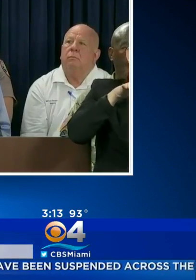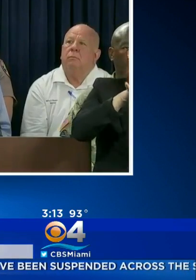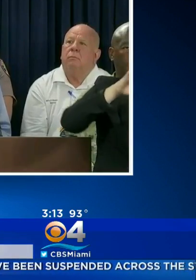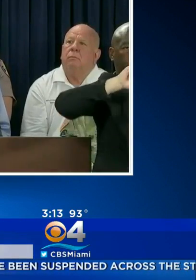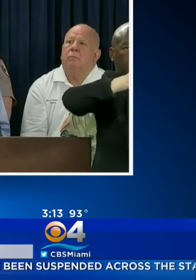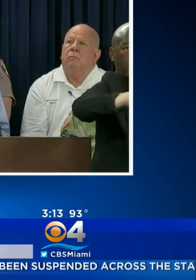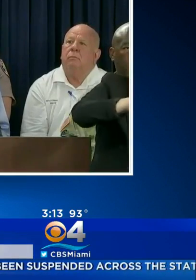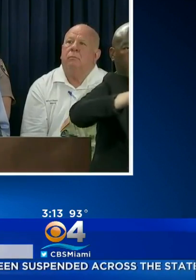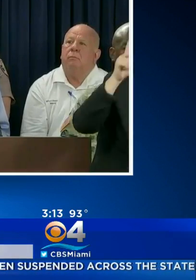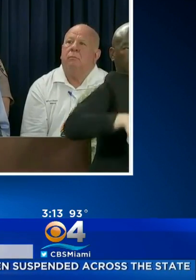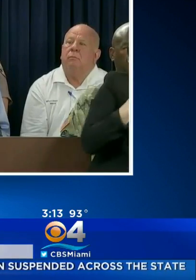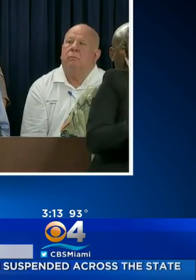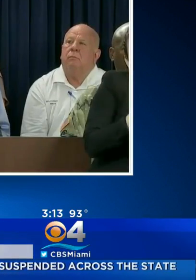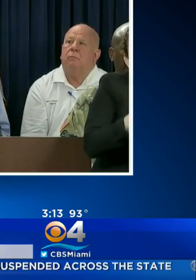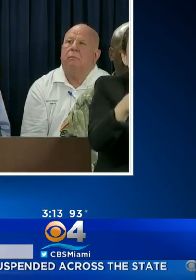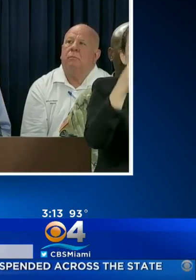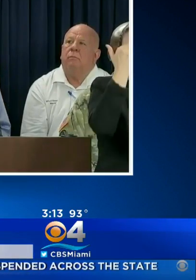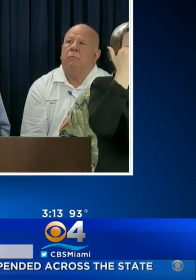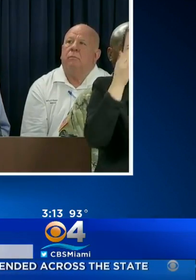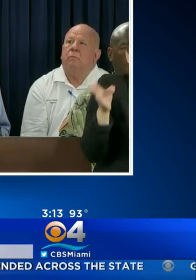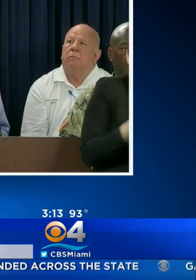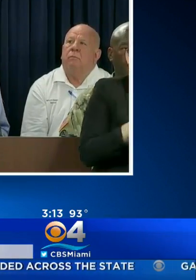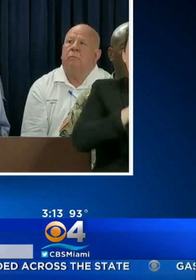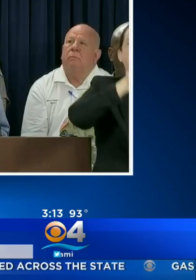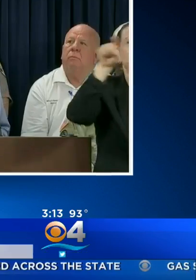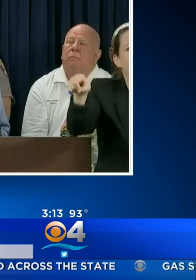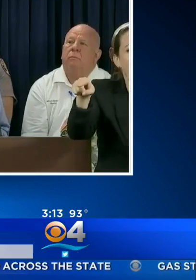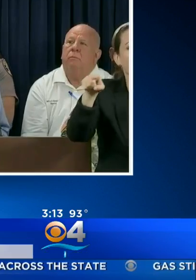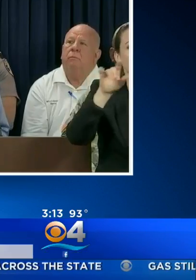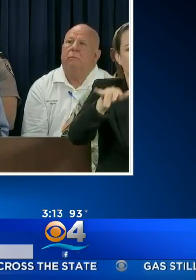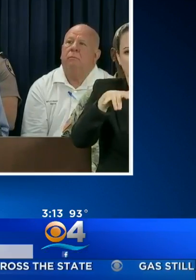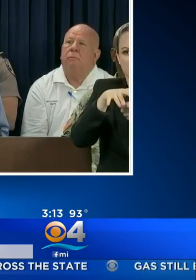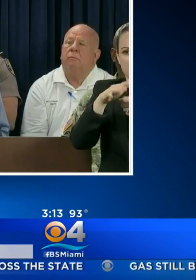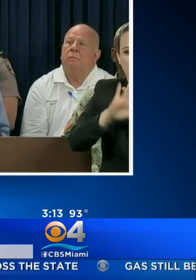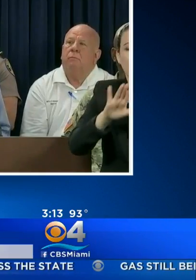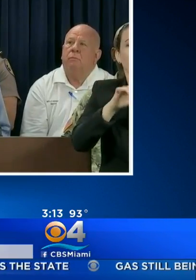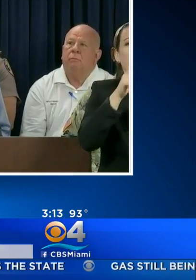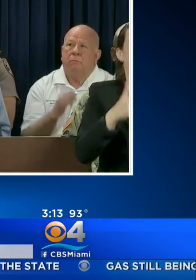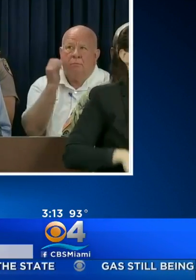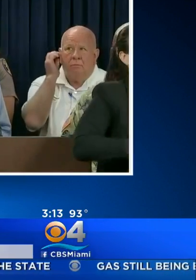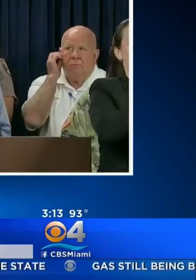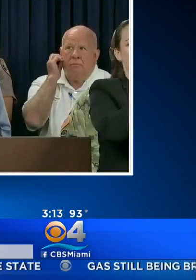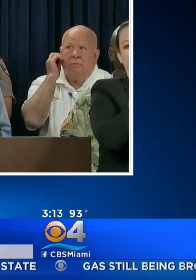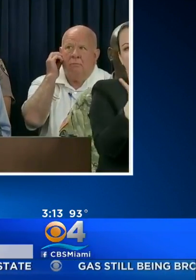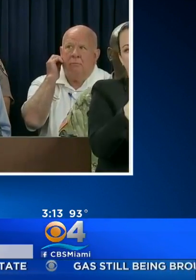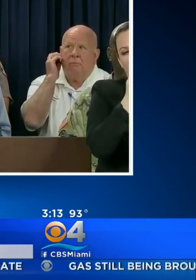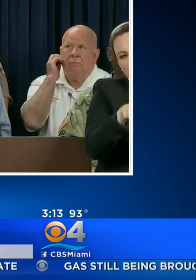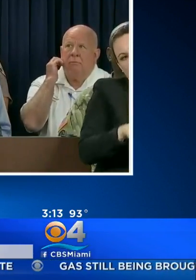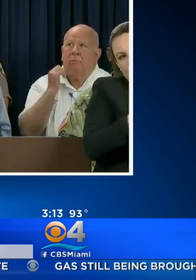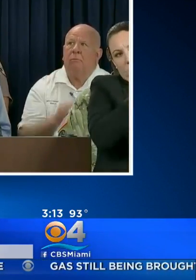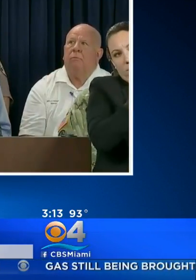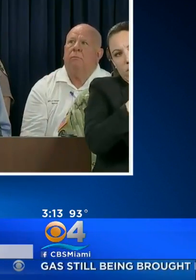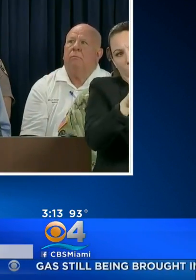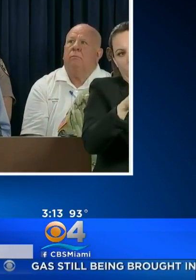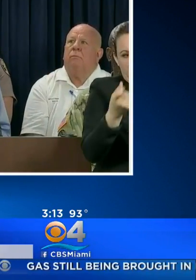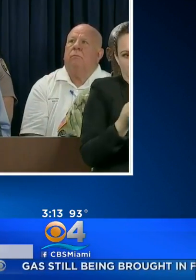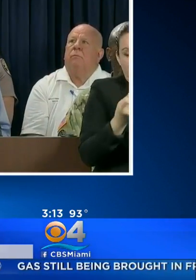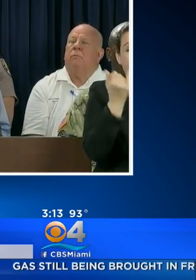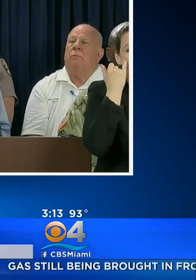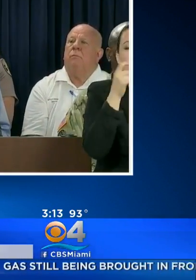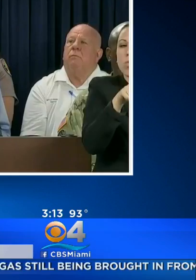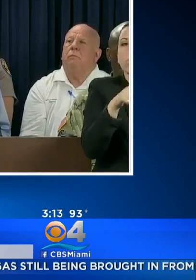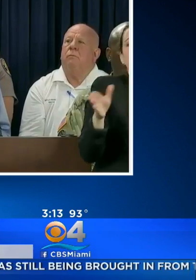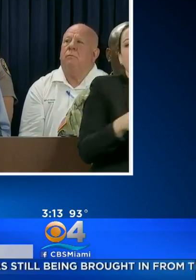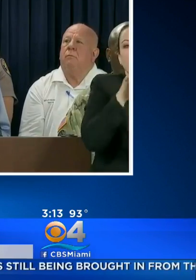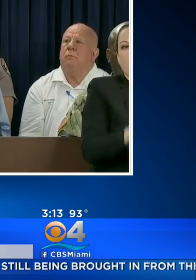IF YOU KNOW YOU ARE GOING TO A SHELTER IN YOUR COUNTY, PLEASE TAKE ONLY HOW MUCH FUEL YOU NEED. YOU DON'T NEED TO FILL YOUR TANK TO THE BRIM IF YOU ARE GOING TO STAY IN